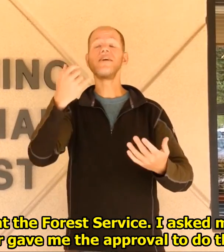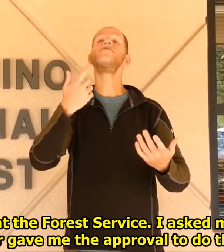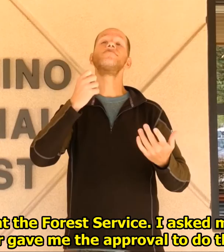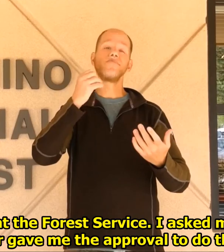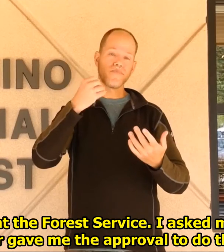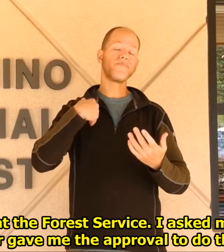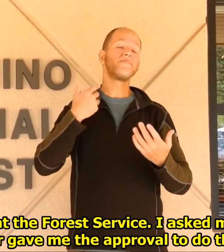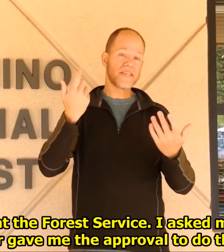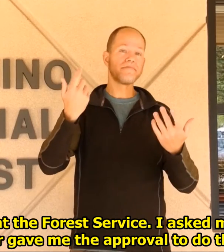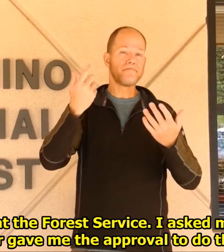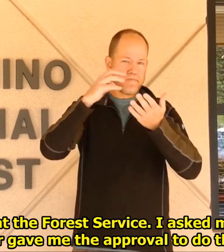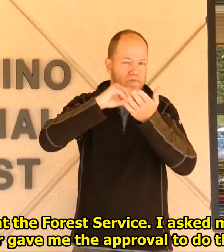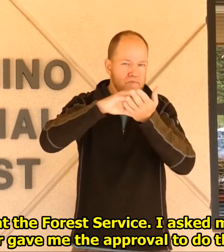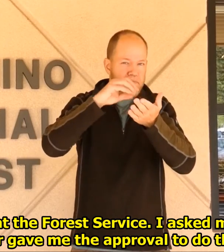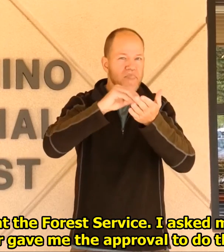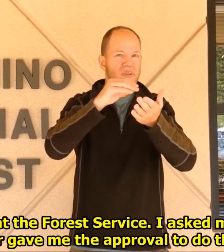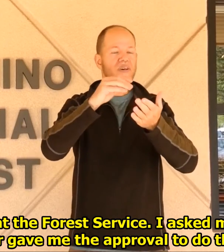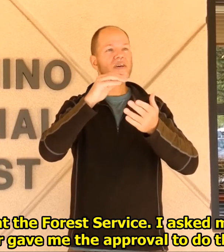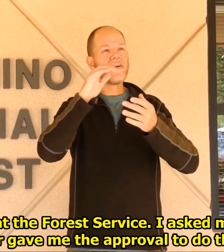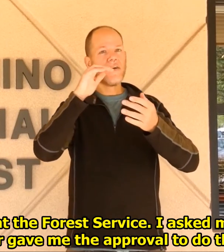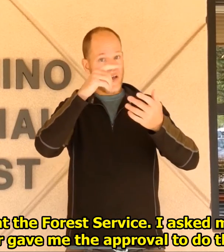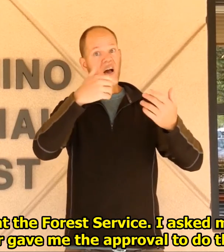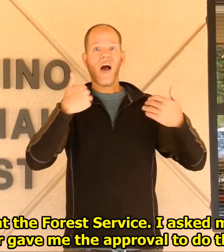and my supervisor gave me the approval to do that.